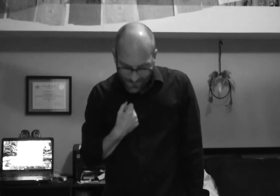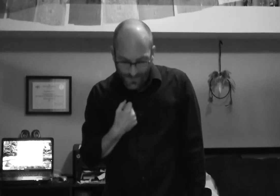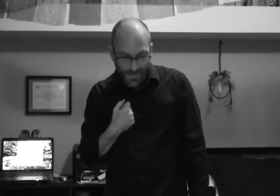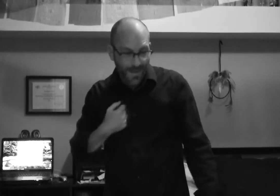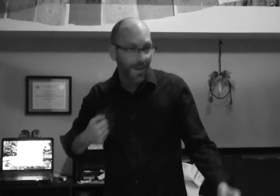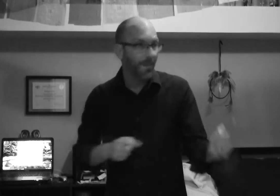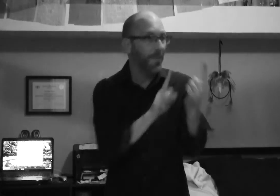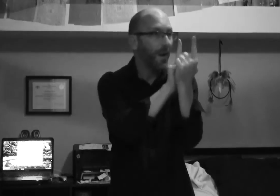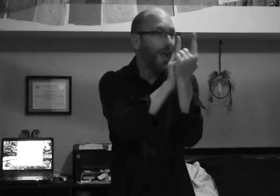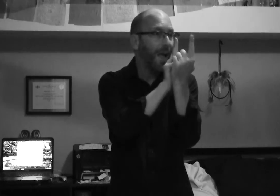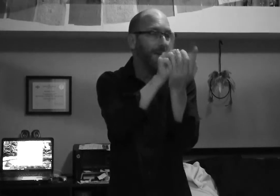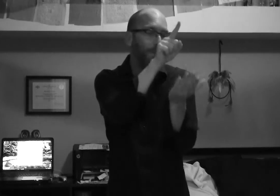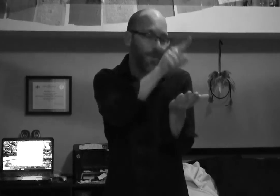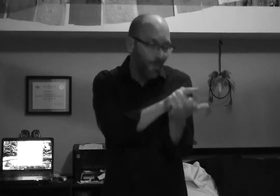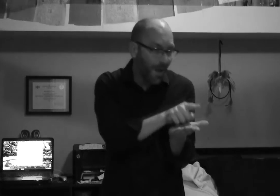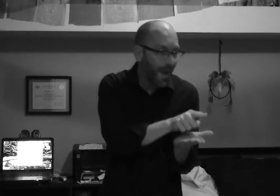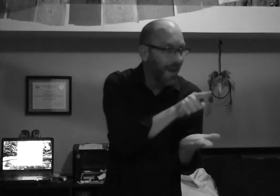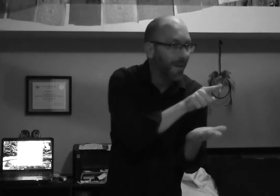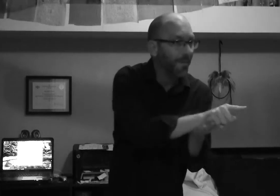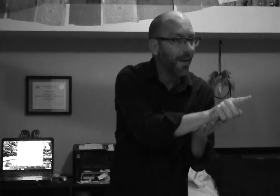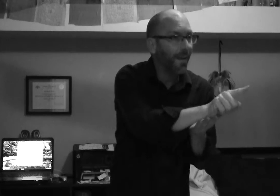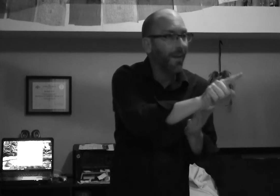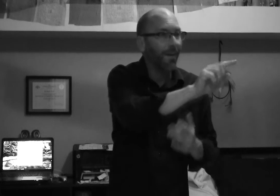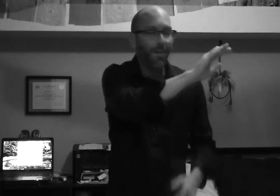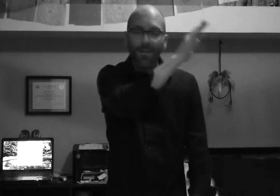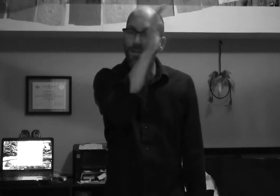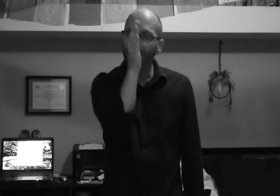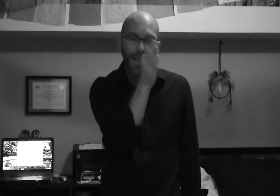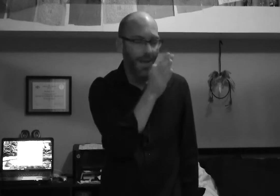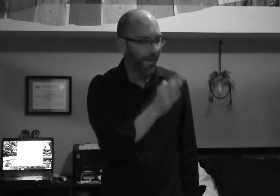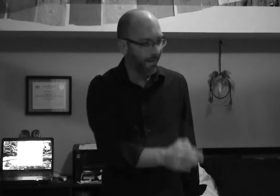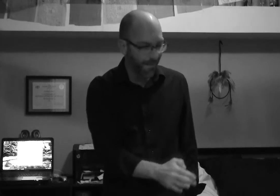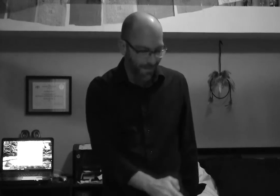A boy like you can't get a girl like her